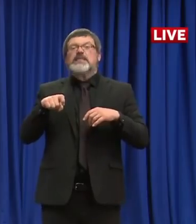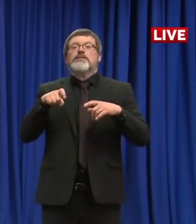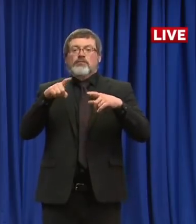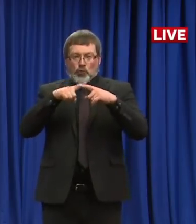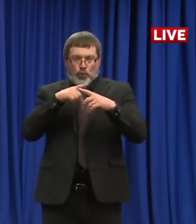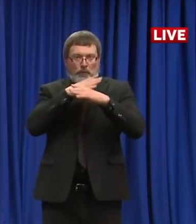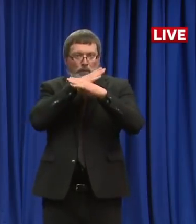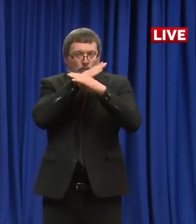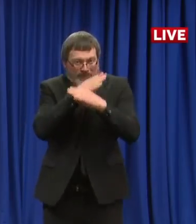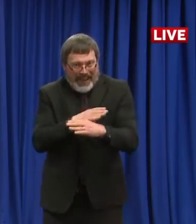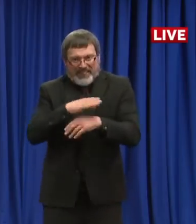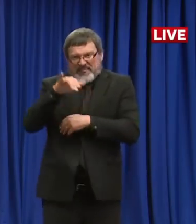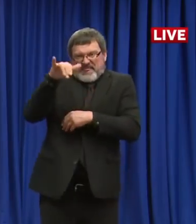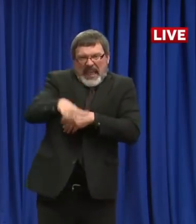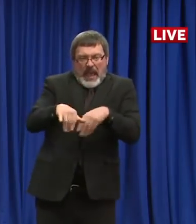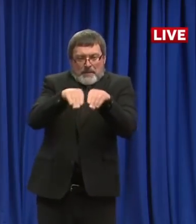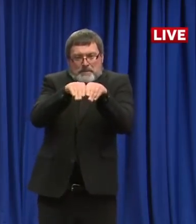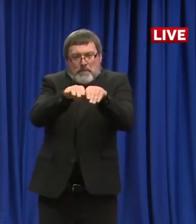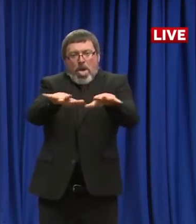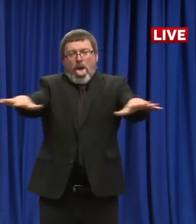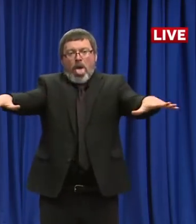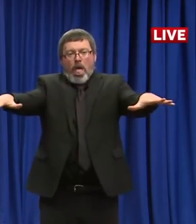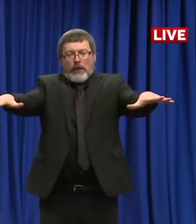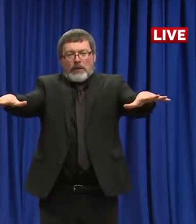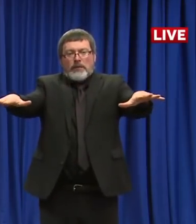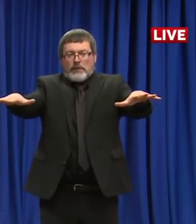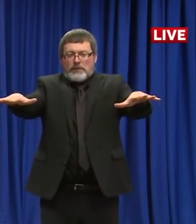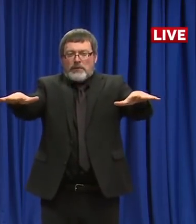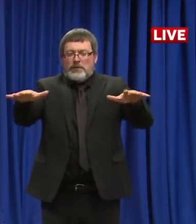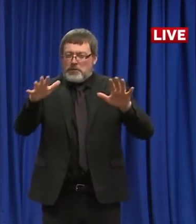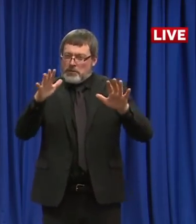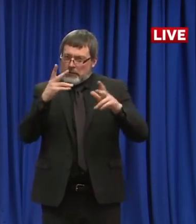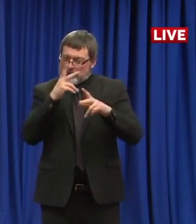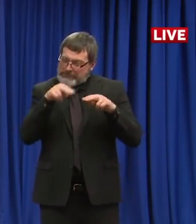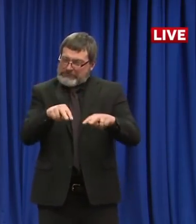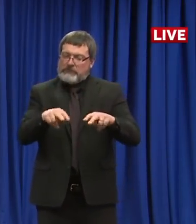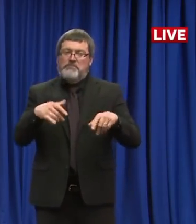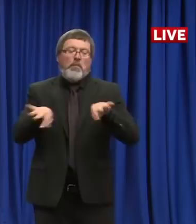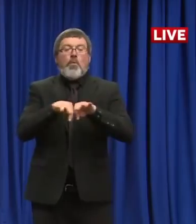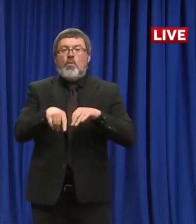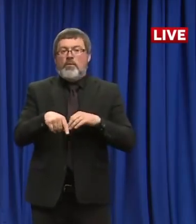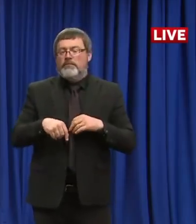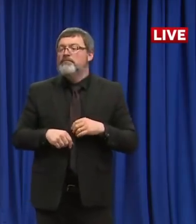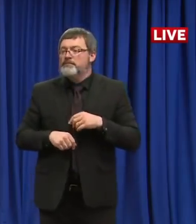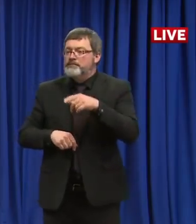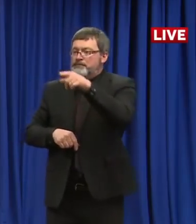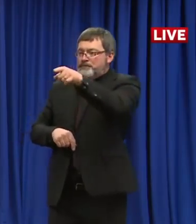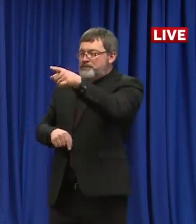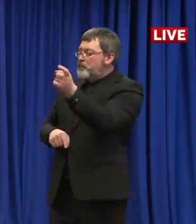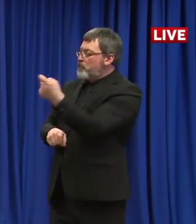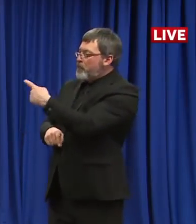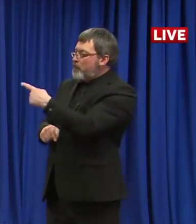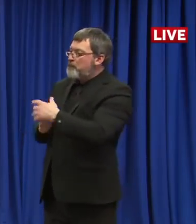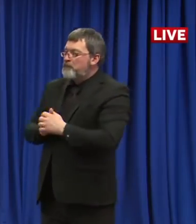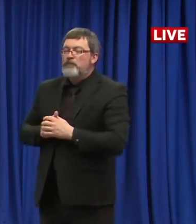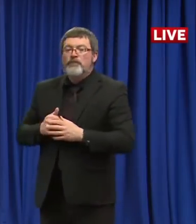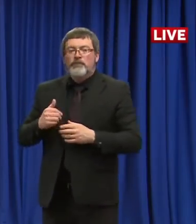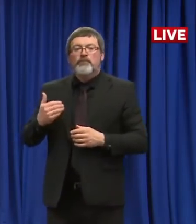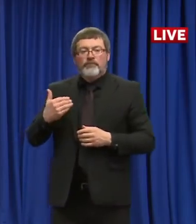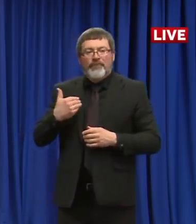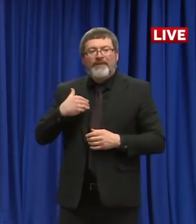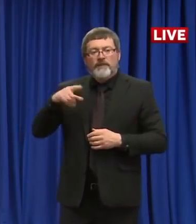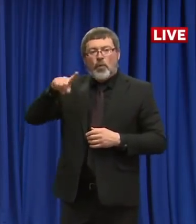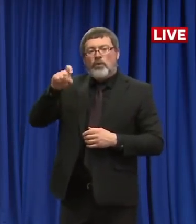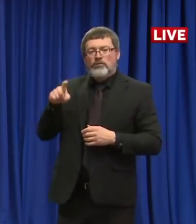to, you know, bring this outbreak under control. So what is the protocol that's envisioned for the testing of the long-term care home